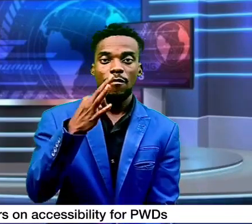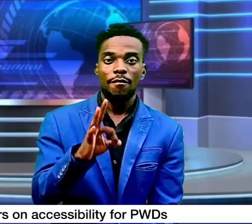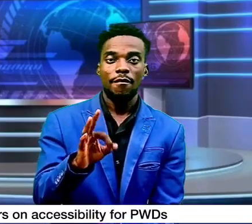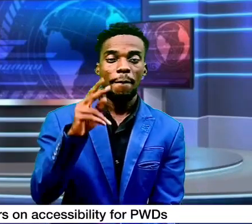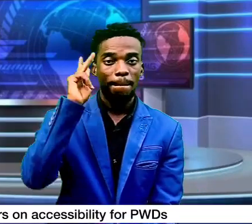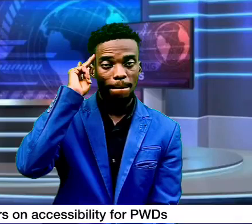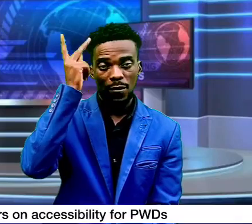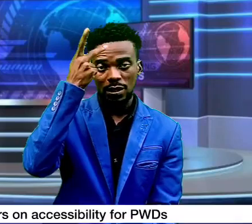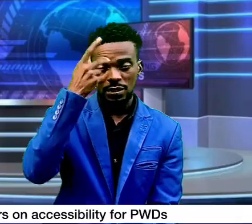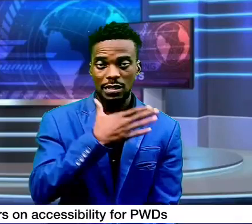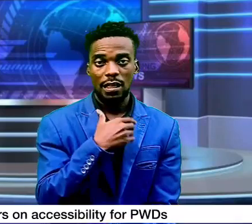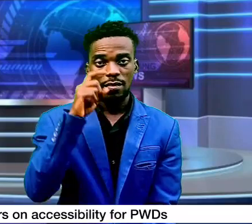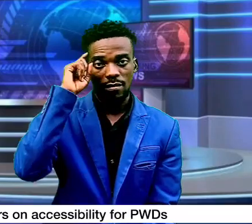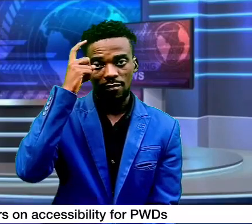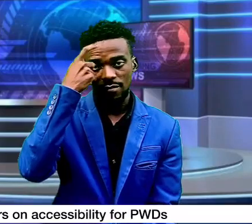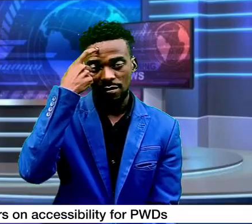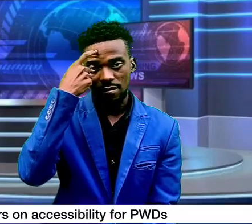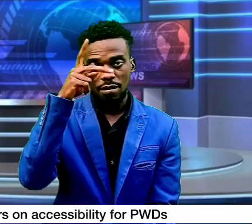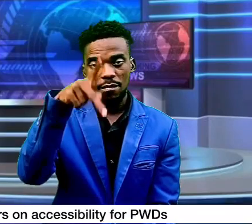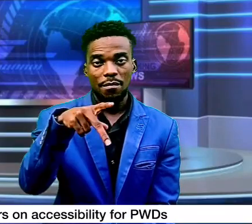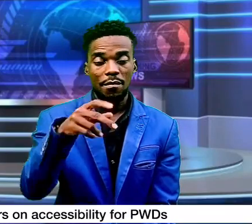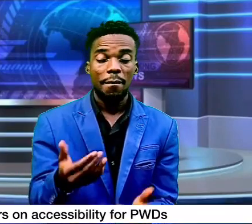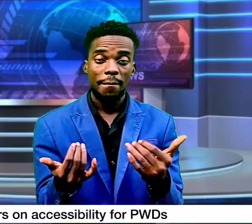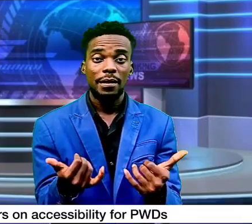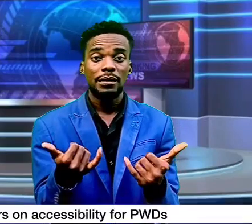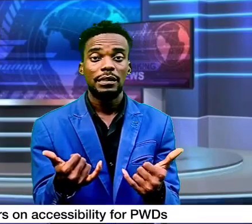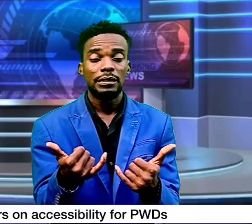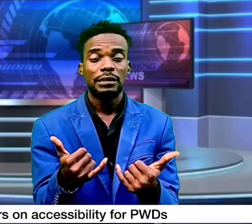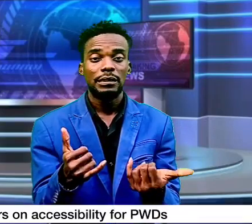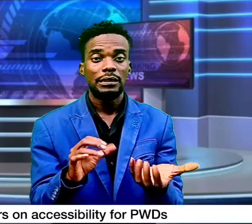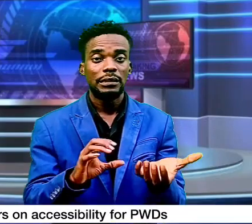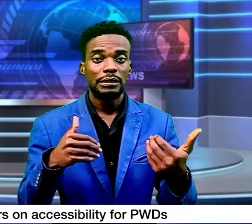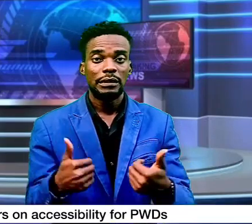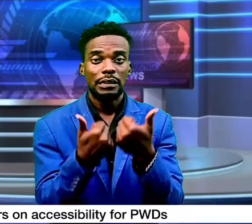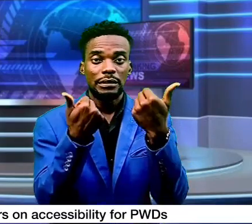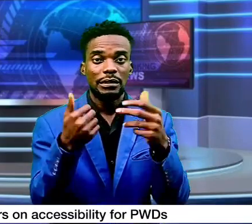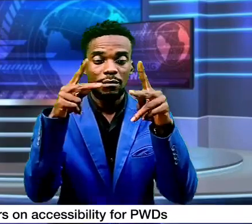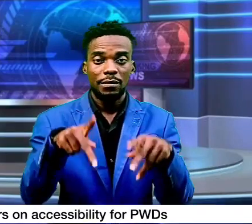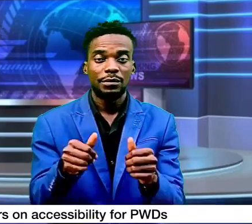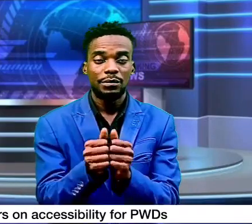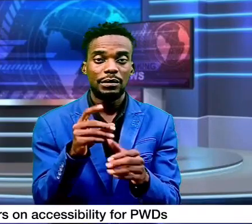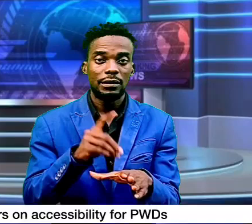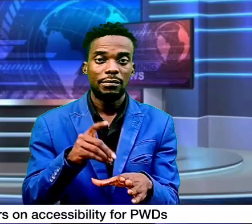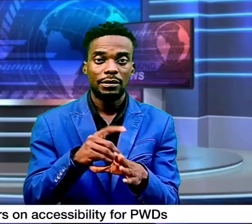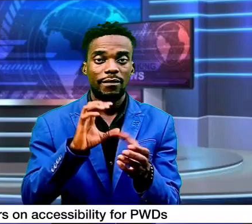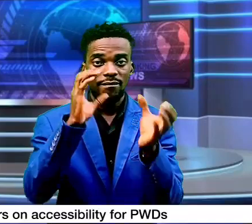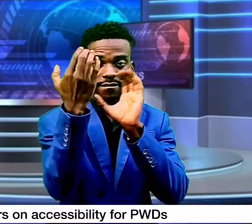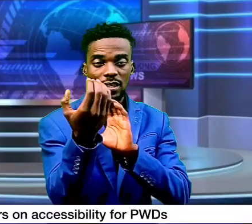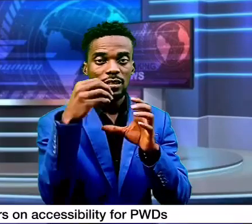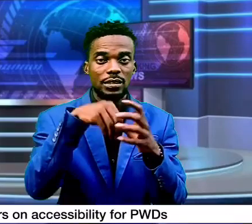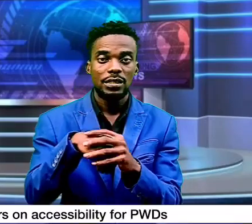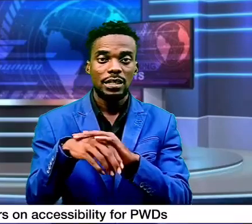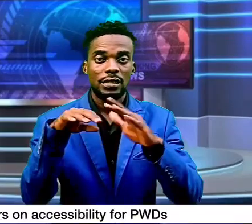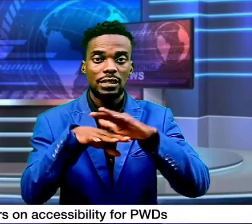politics and governance press presence challenges persons with disabilities face in assessing